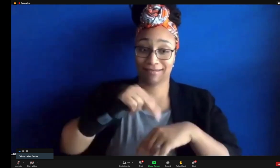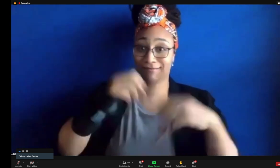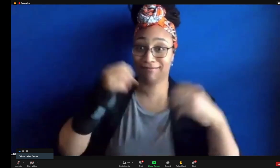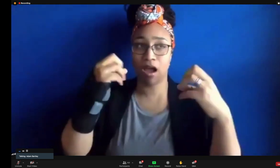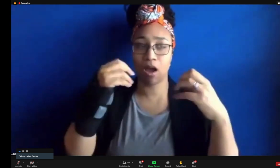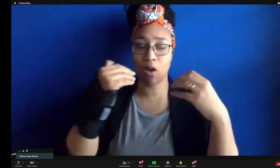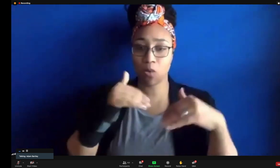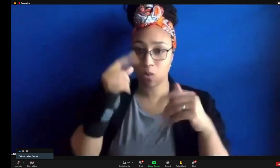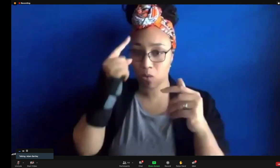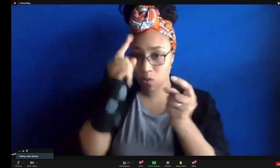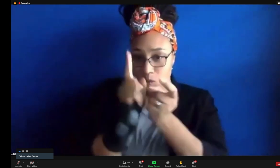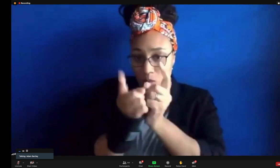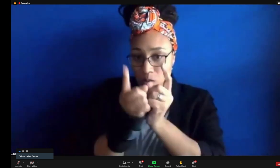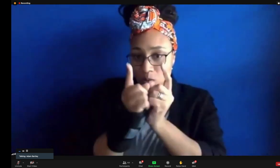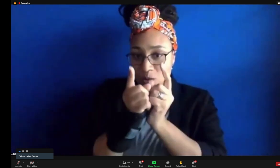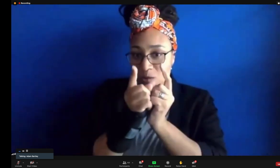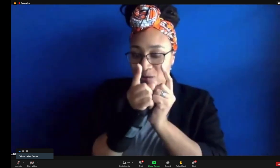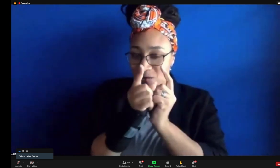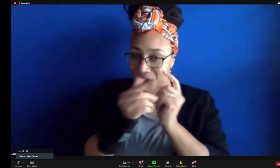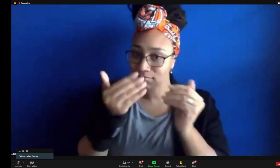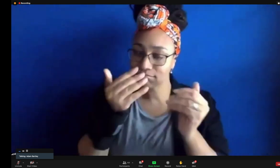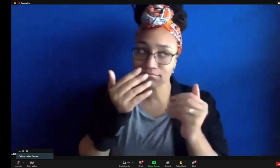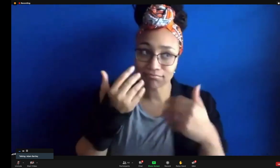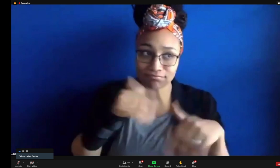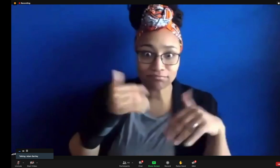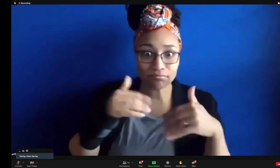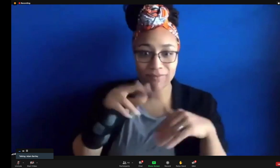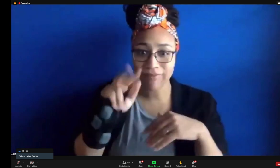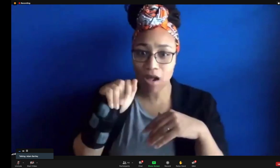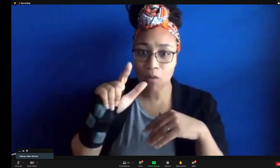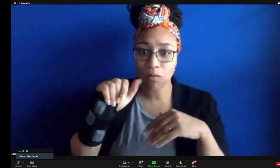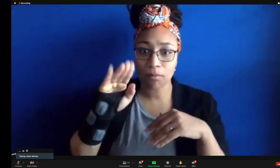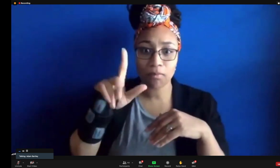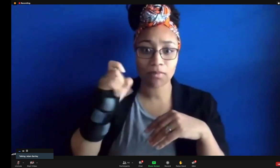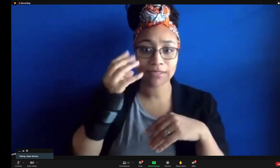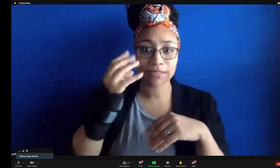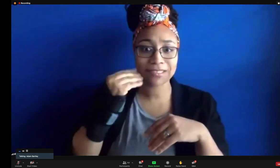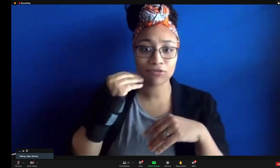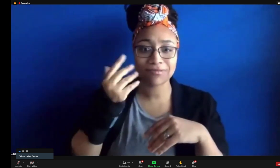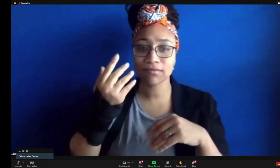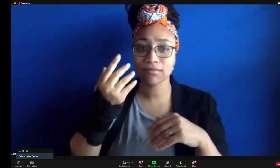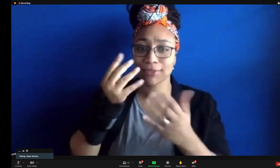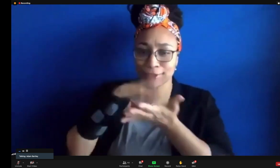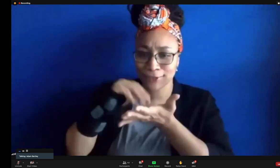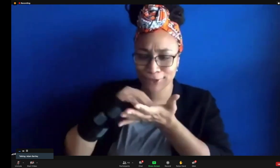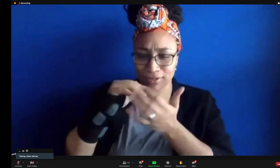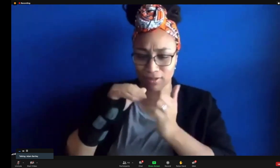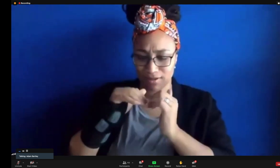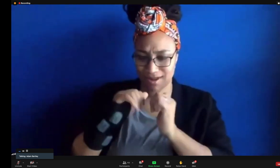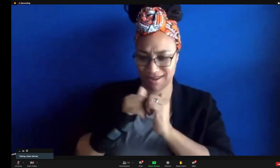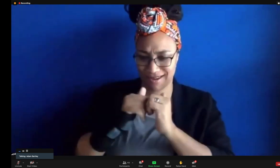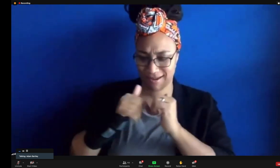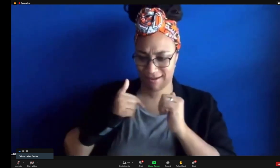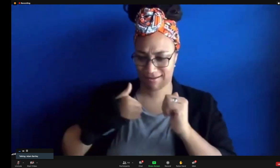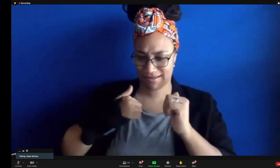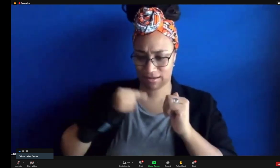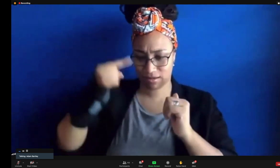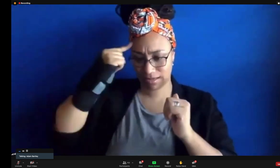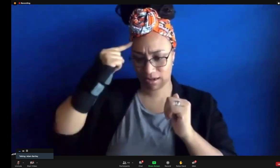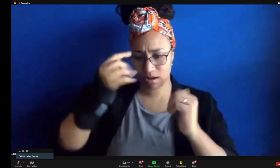the work in a very different way. But the work of translation is so valuable. That experience has really taught me